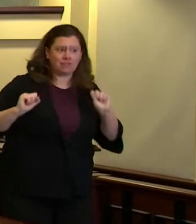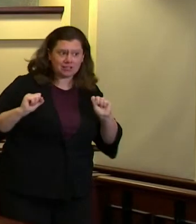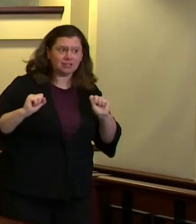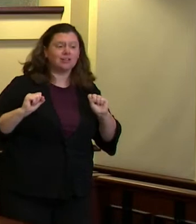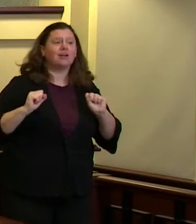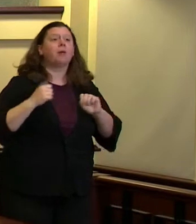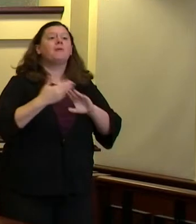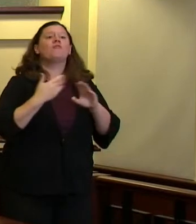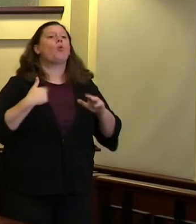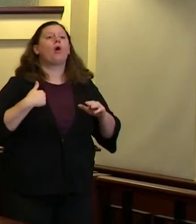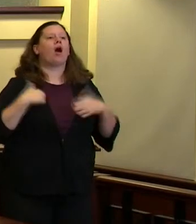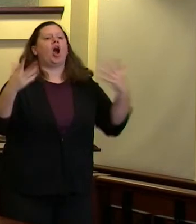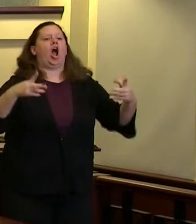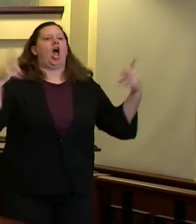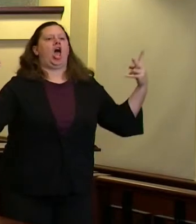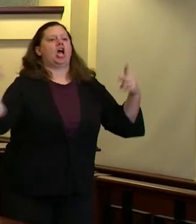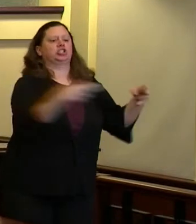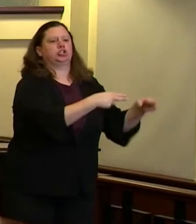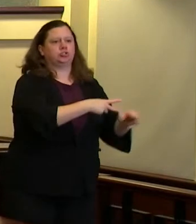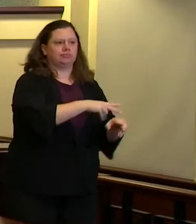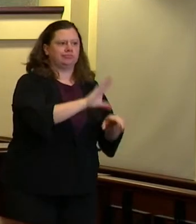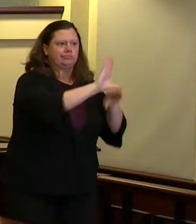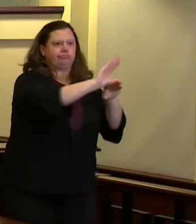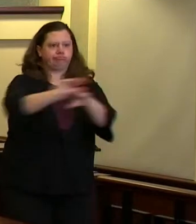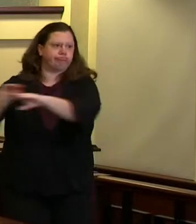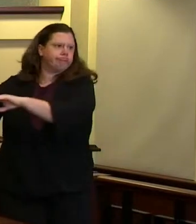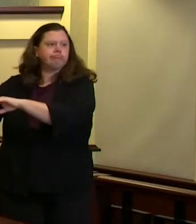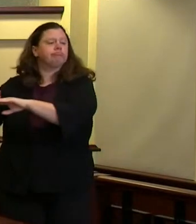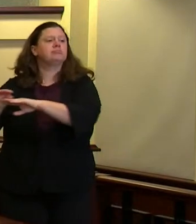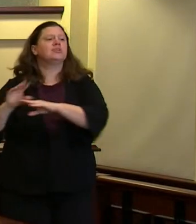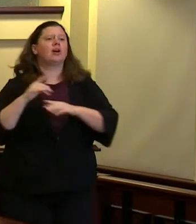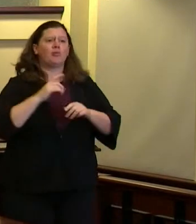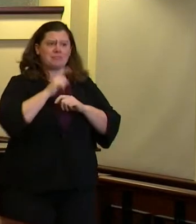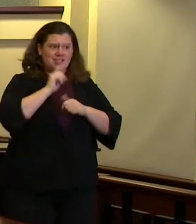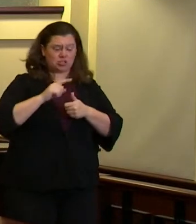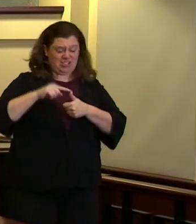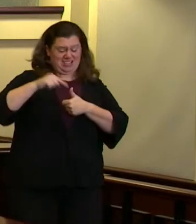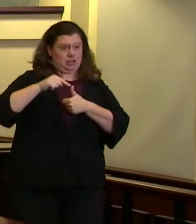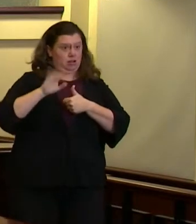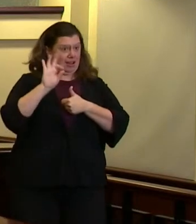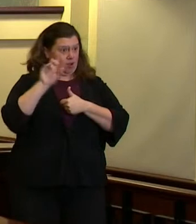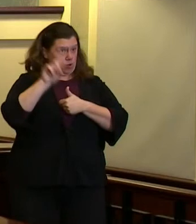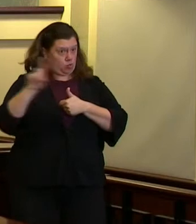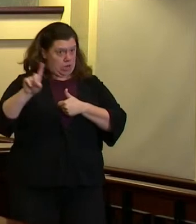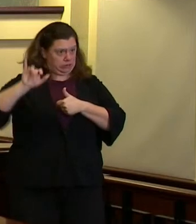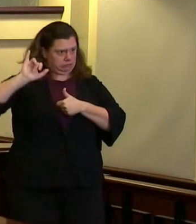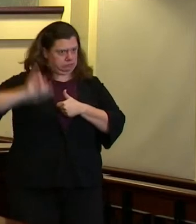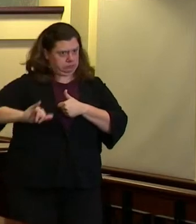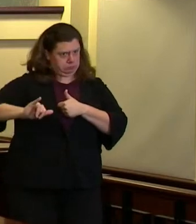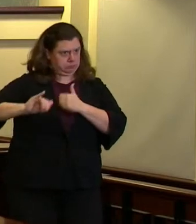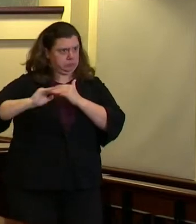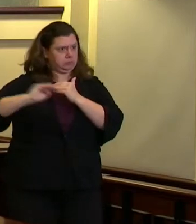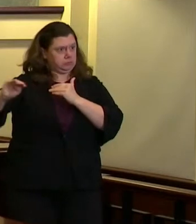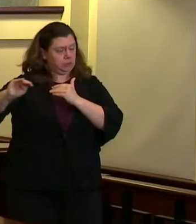capacity to respond to 9-1-1 calls when people call 9-1-1 right now they still expect a response